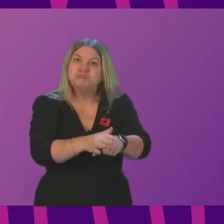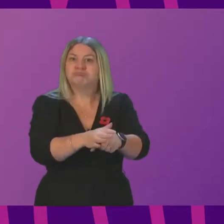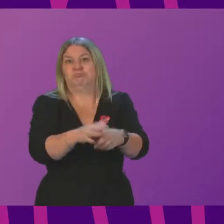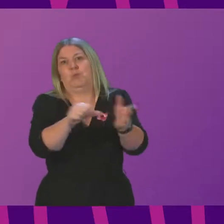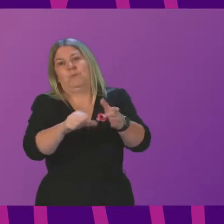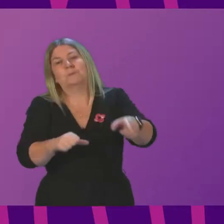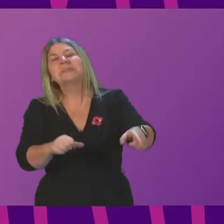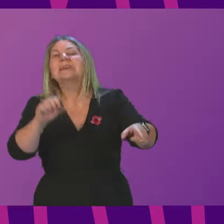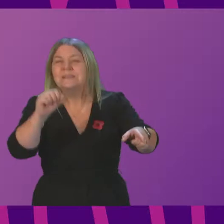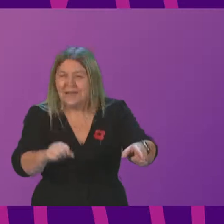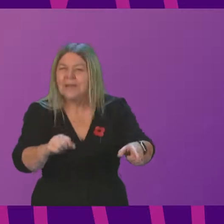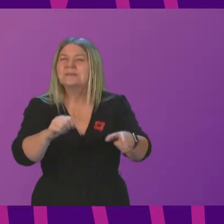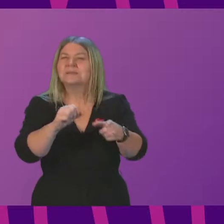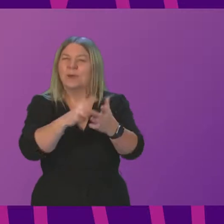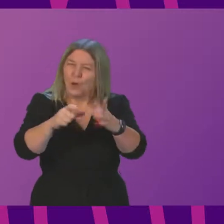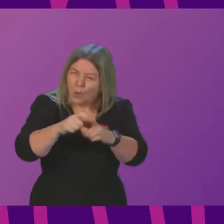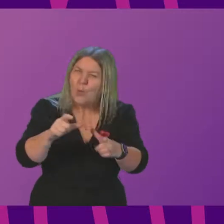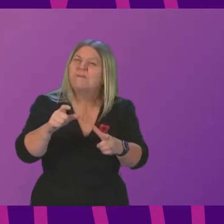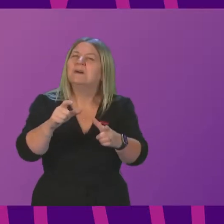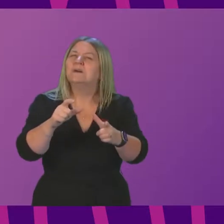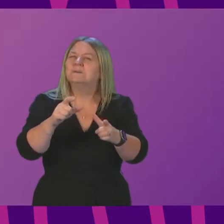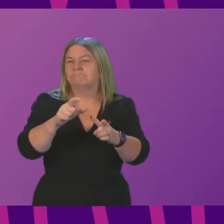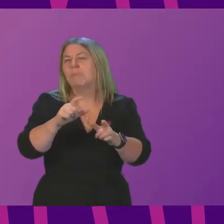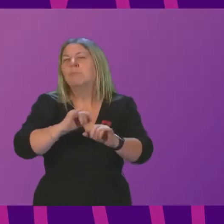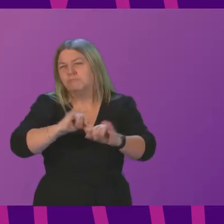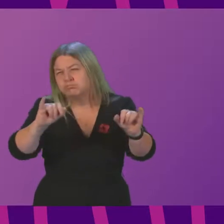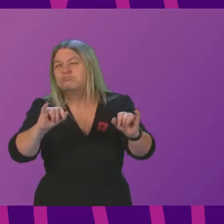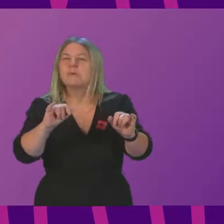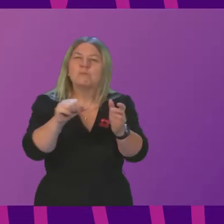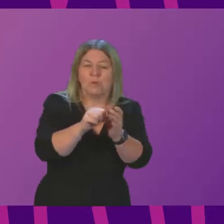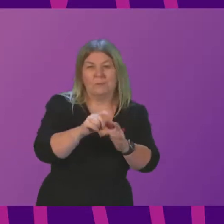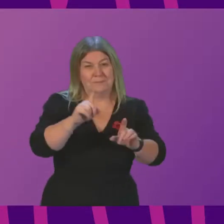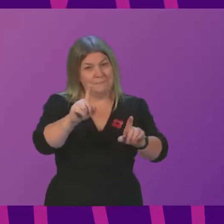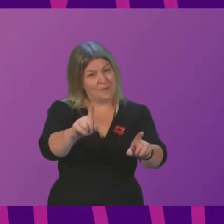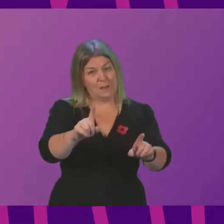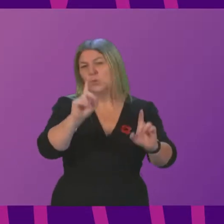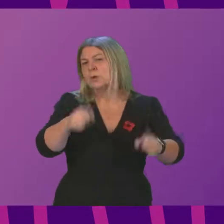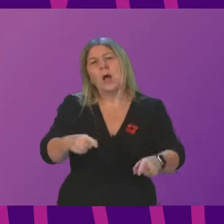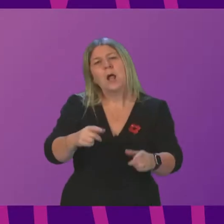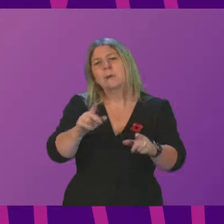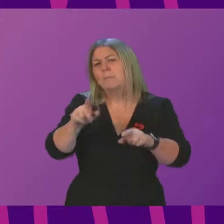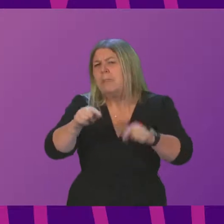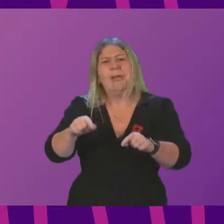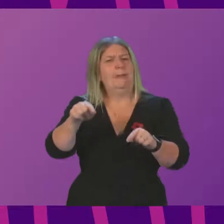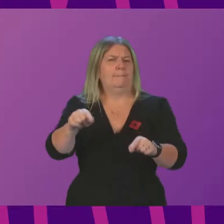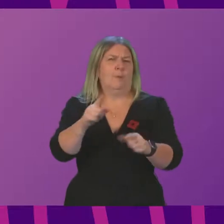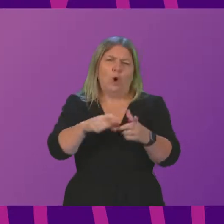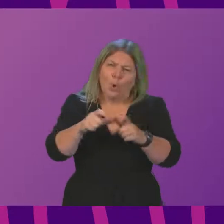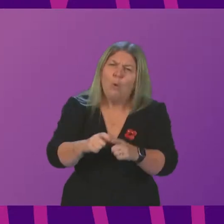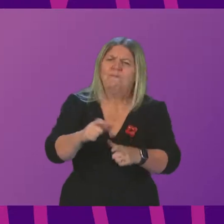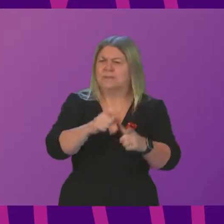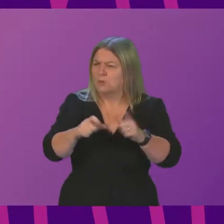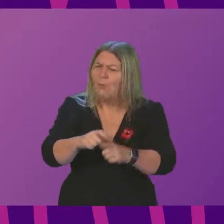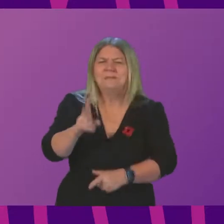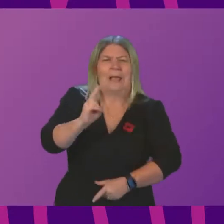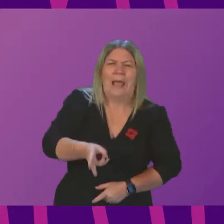exacerbated the problems, but let's not pretend these problems started with Covid. Because that survey released this morning by Unite the Trade Union, it outlines